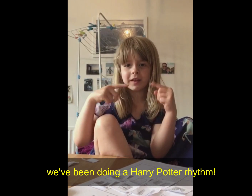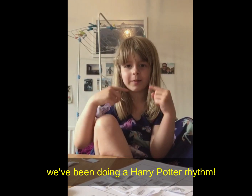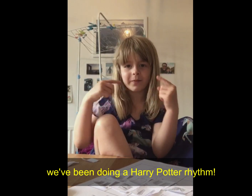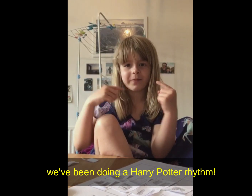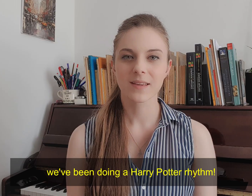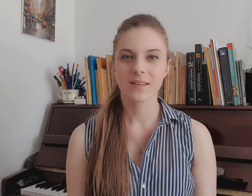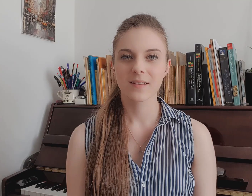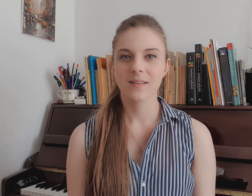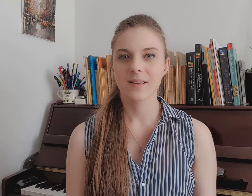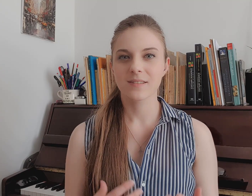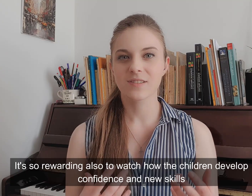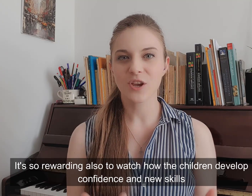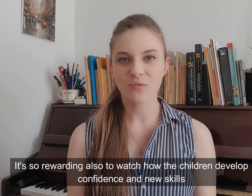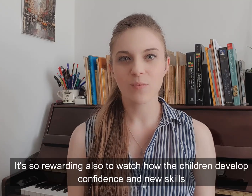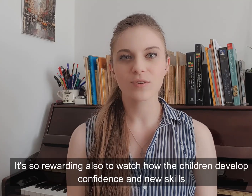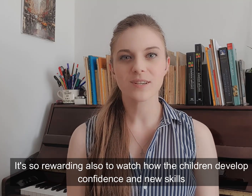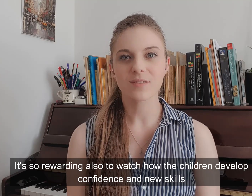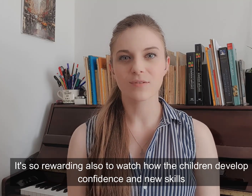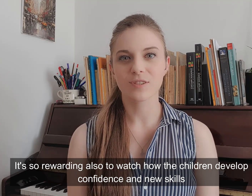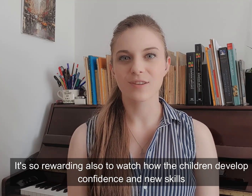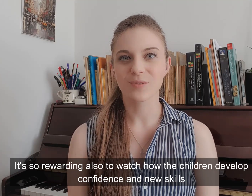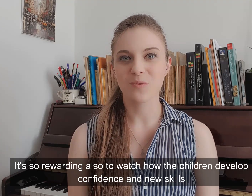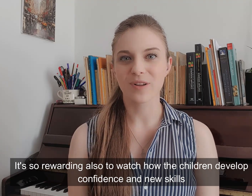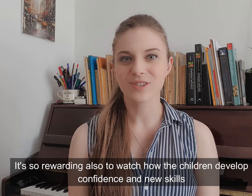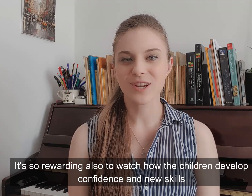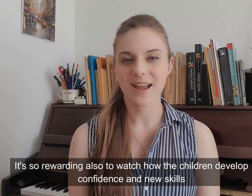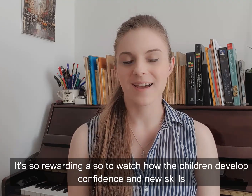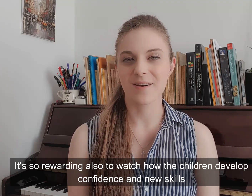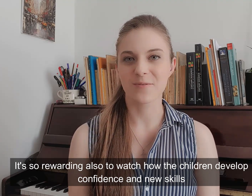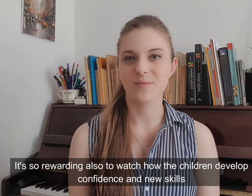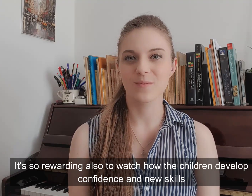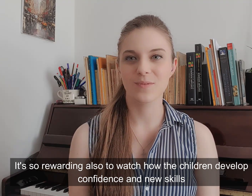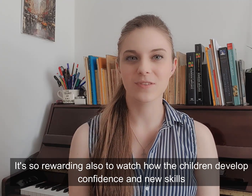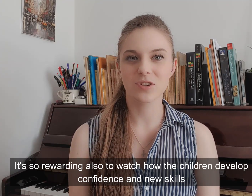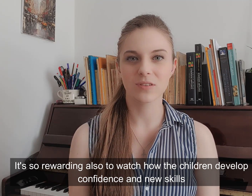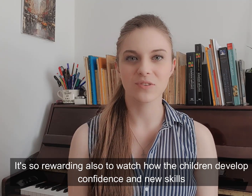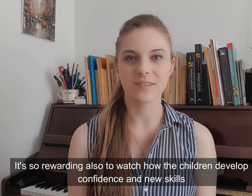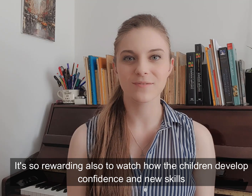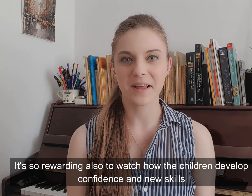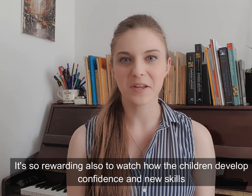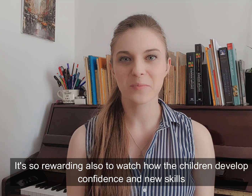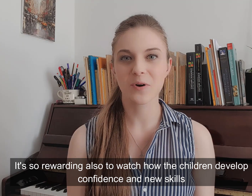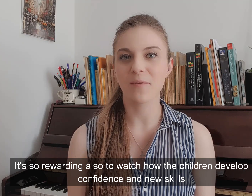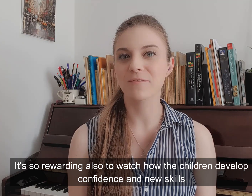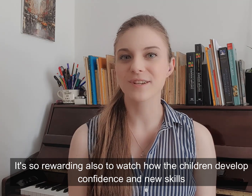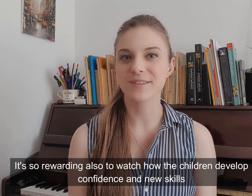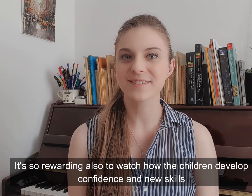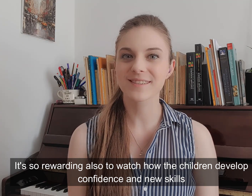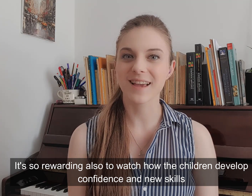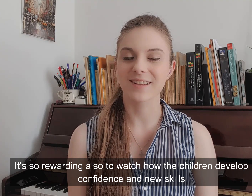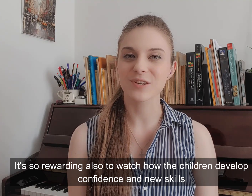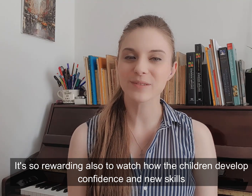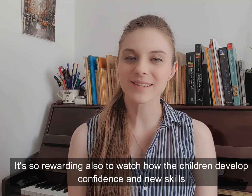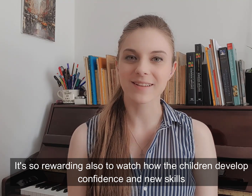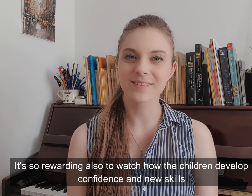It's so rewarding also to watch how the children develop confidence and new skills.